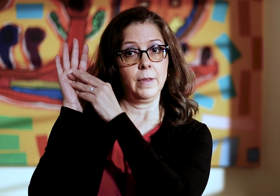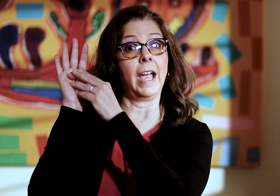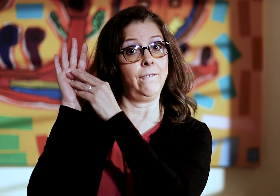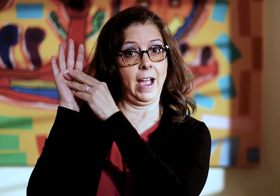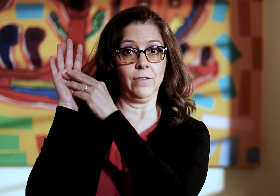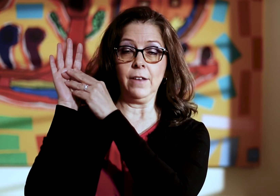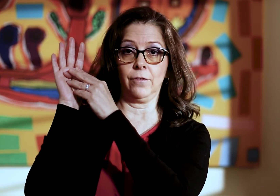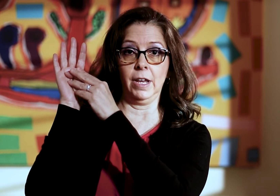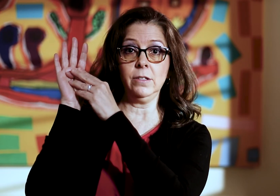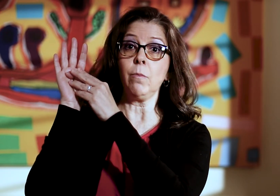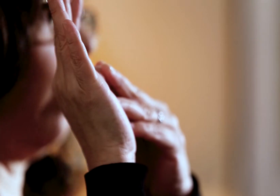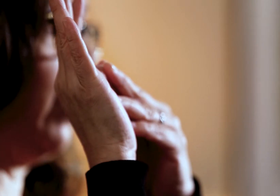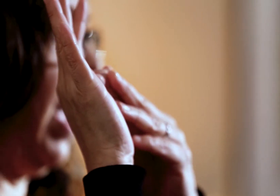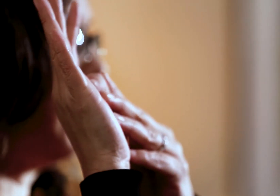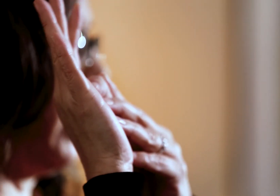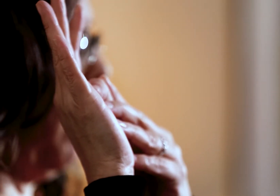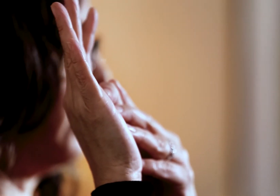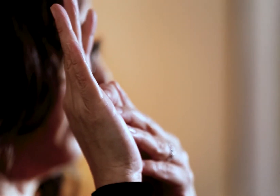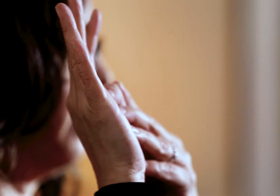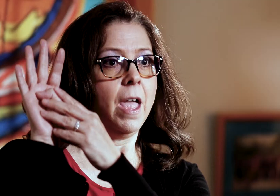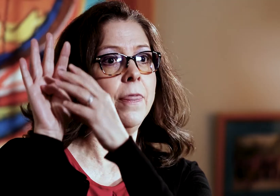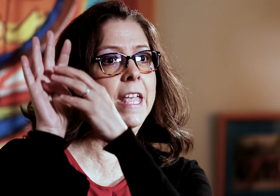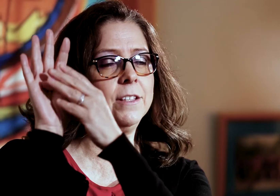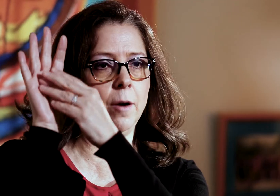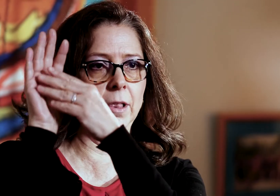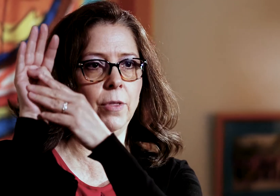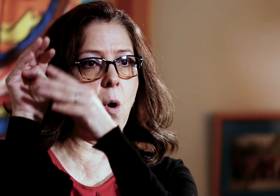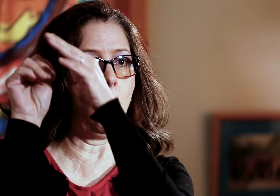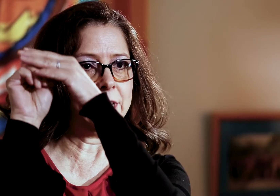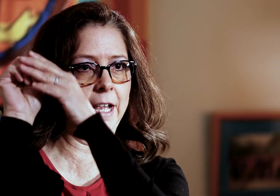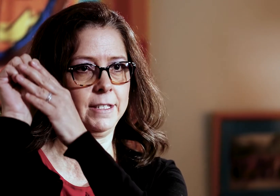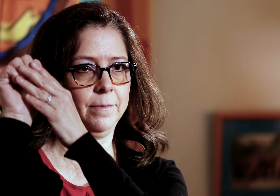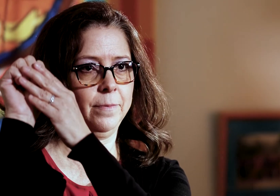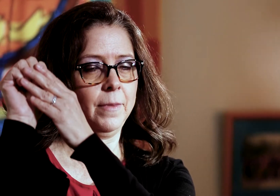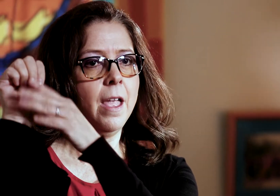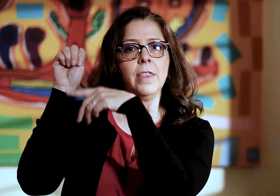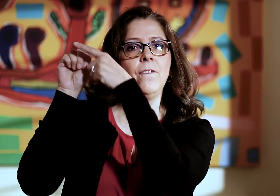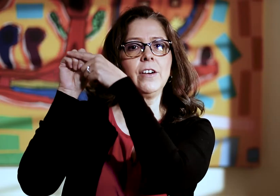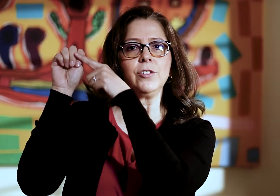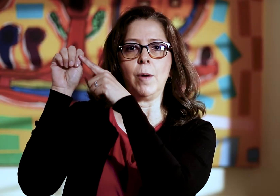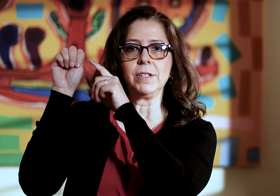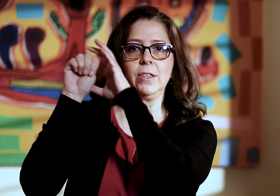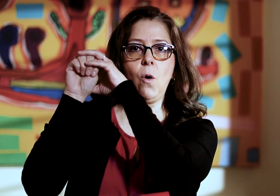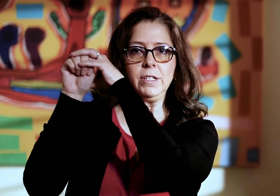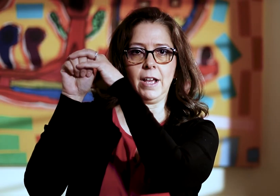like fight-flight-freeze or when we have strong emotions, these are below the cortex. The fingers represent the cortex,